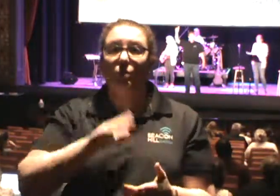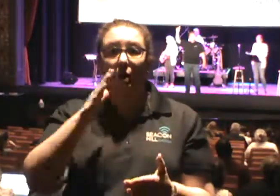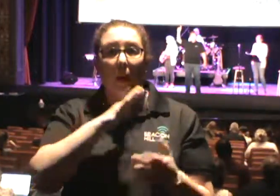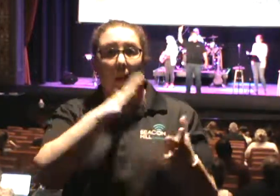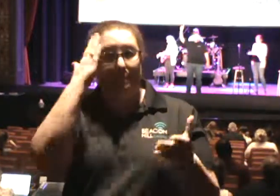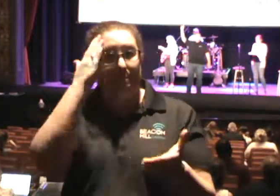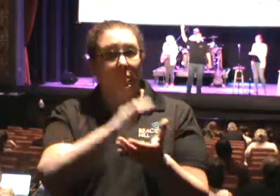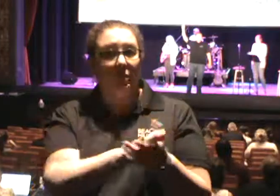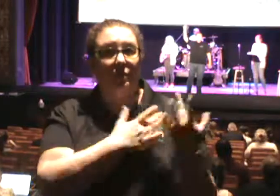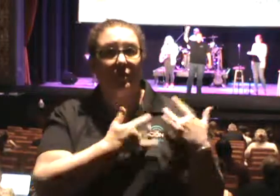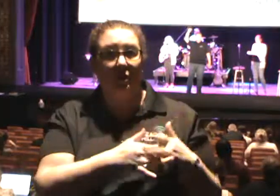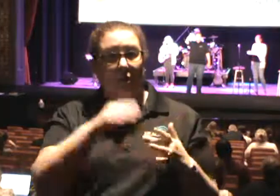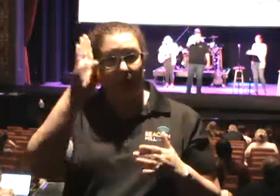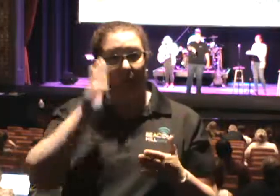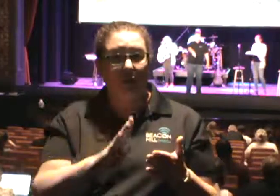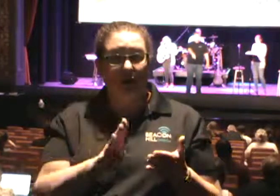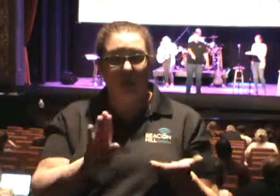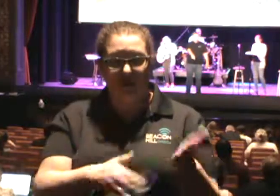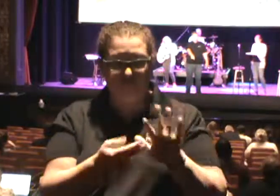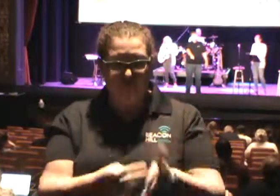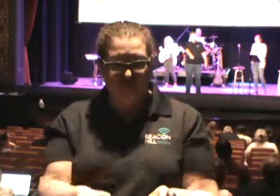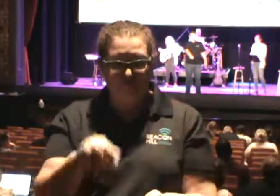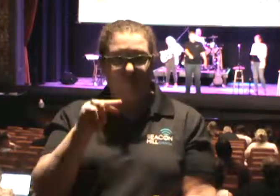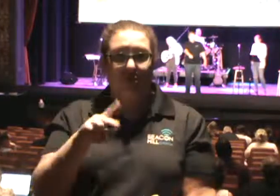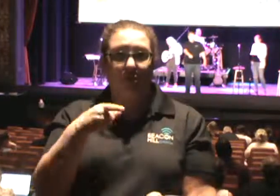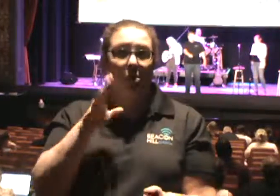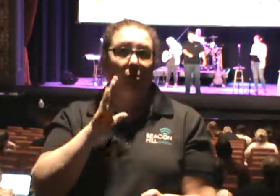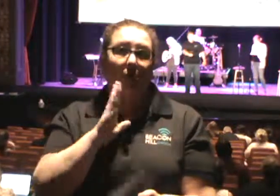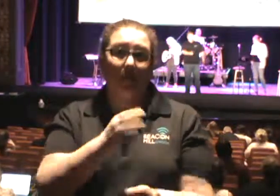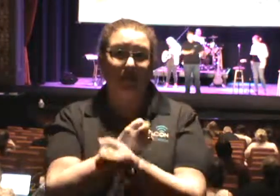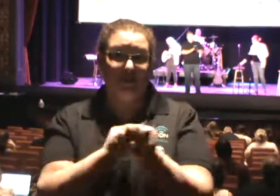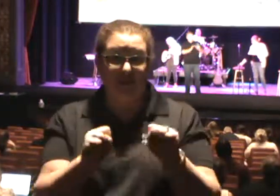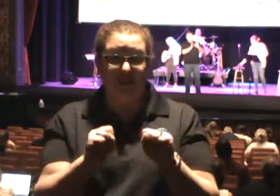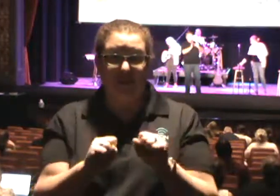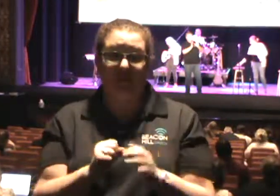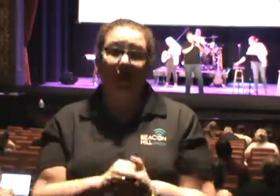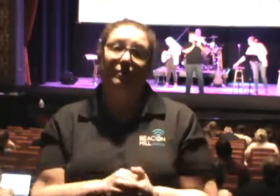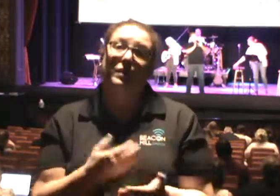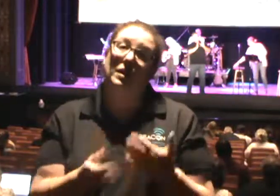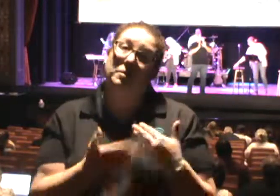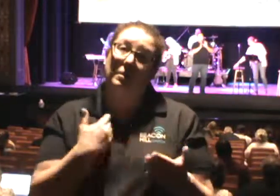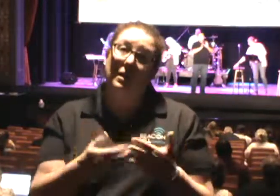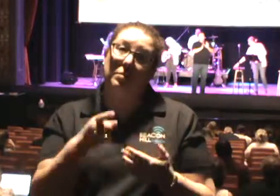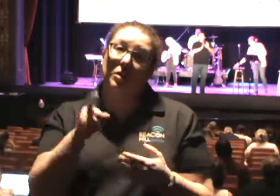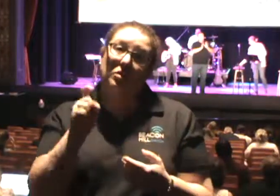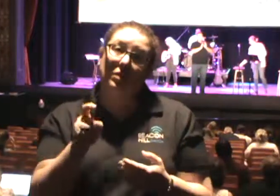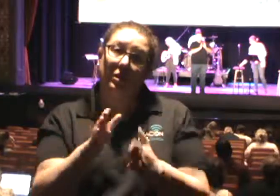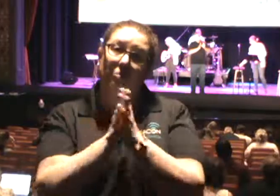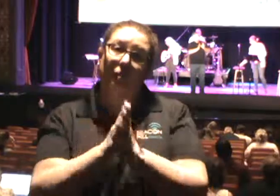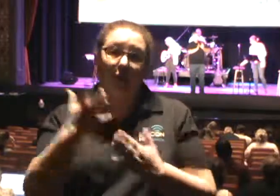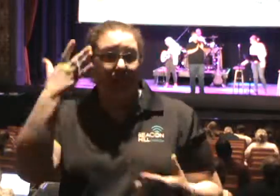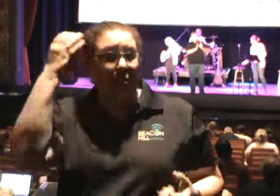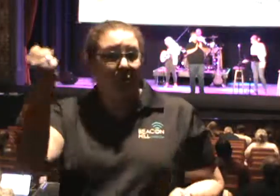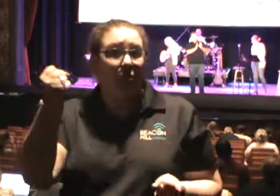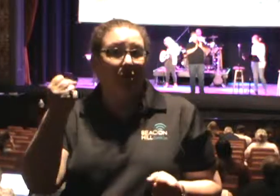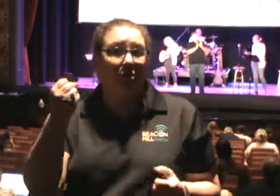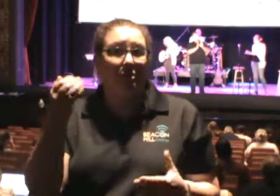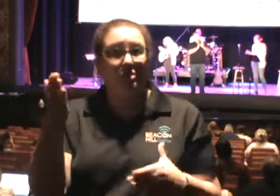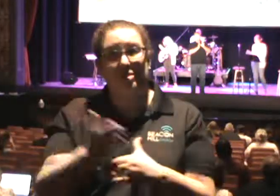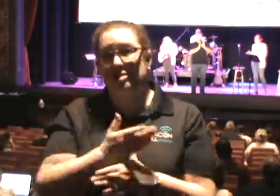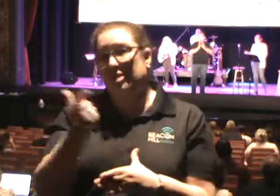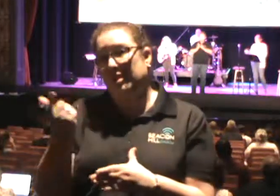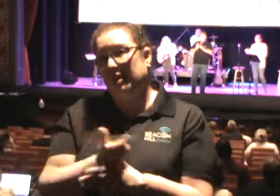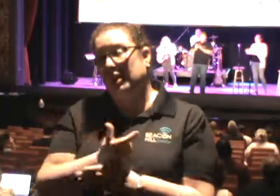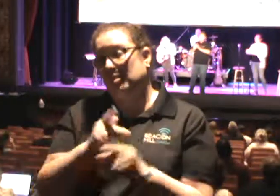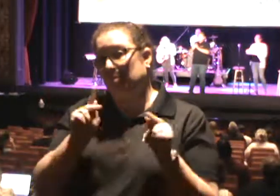That's not only a future reality, that's a promise for today for you. Maybe you need prayer for boldness to share the gospel with somebody that